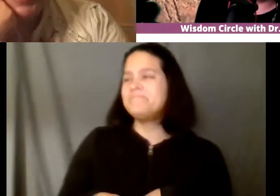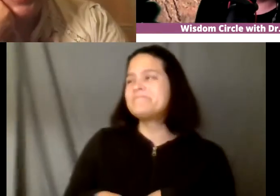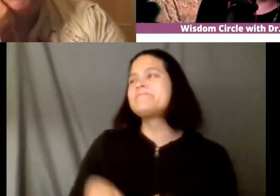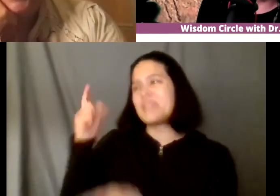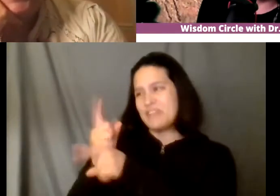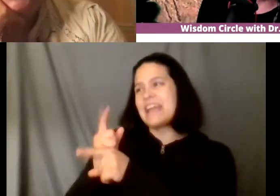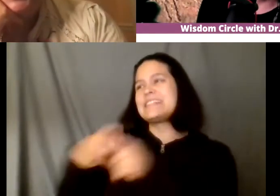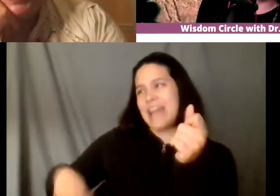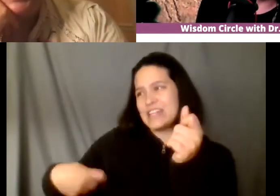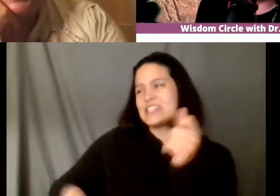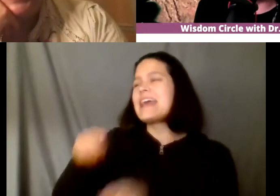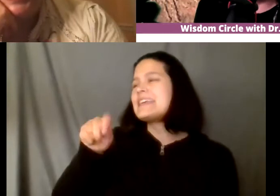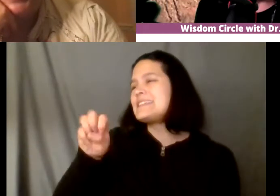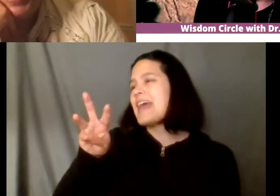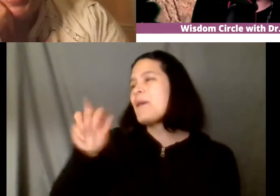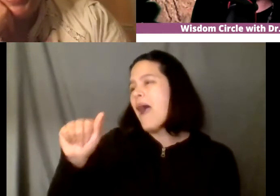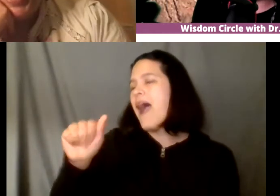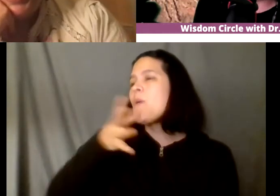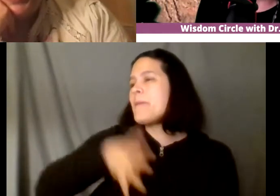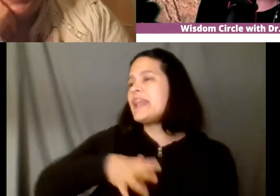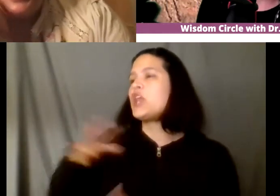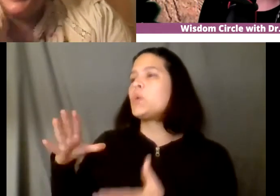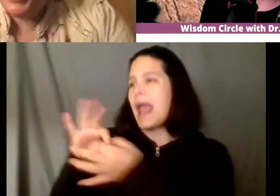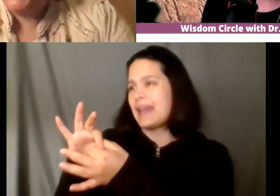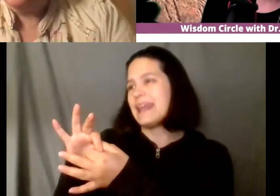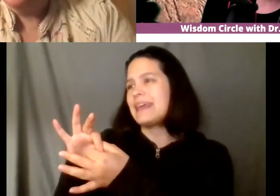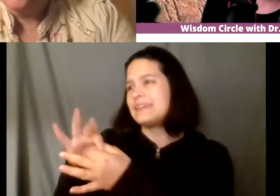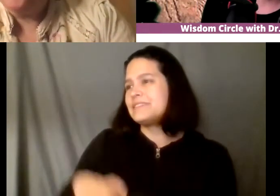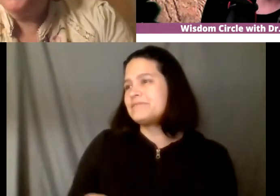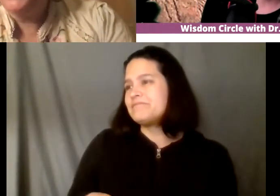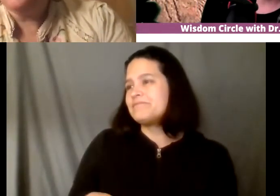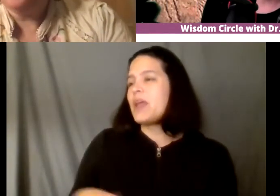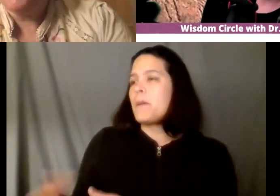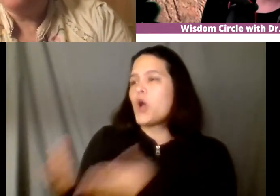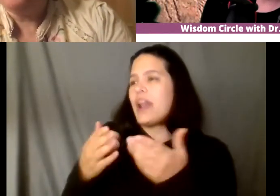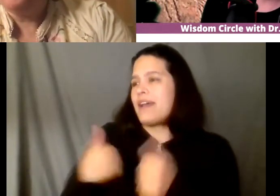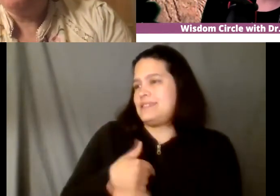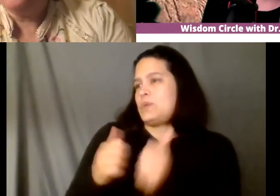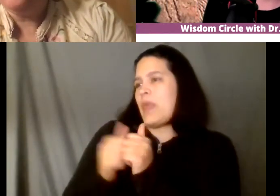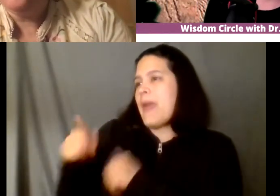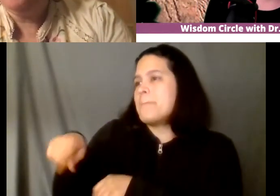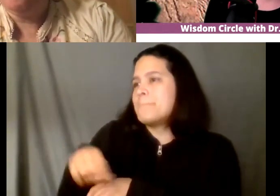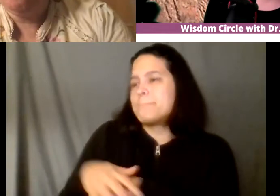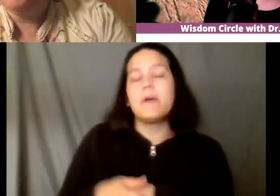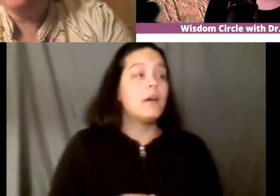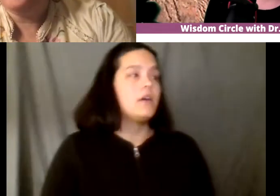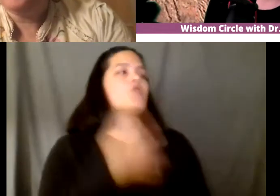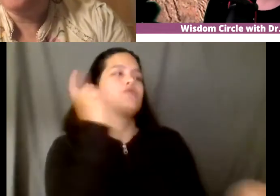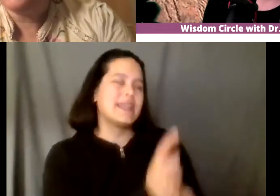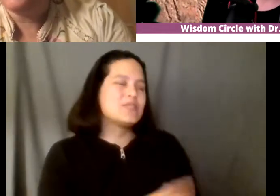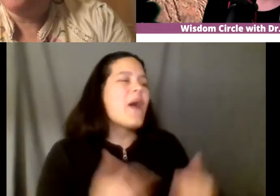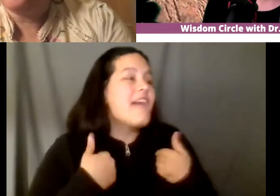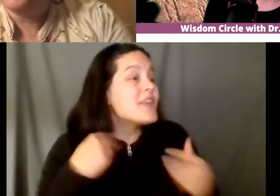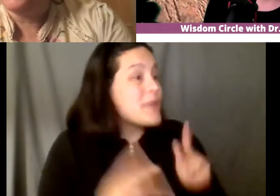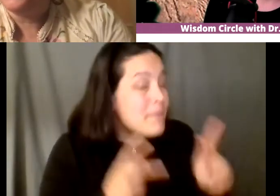sponsored us and brought us in with them yeah so you know having people um and then you